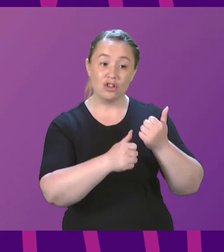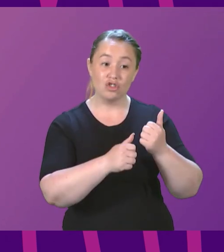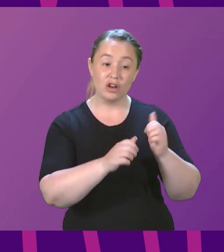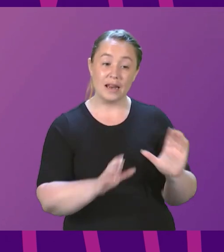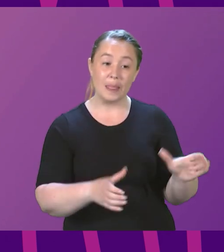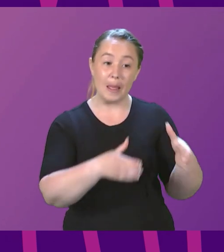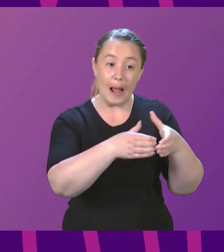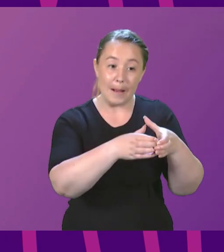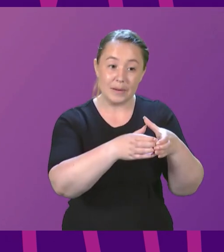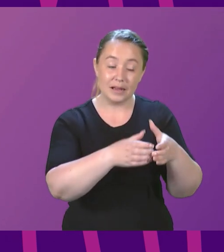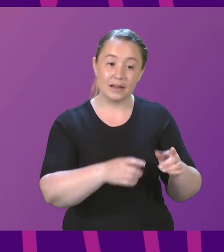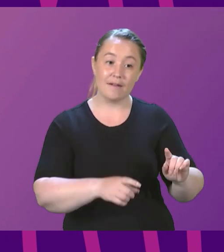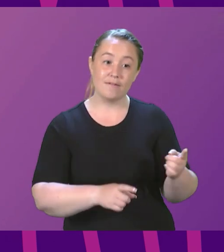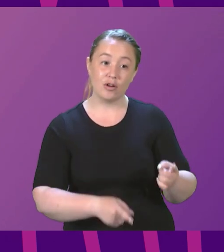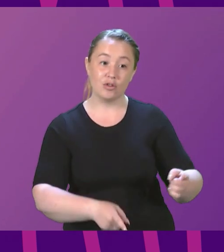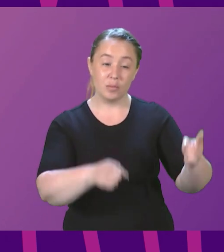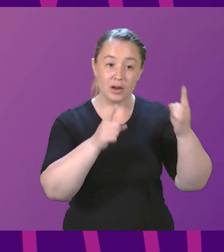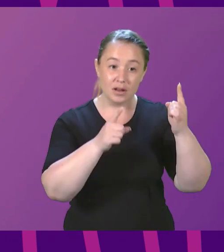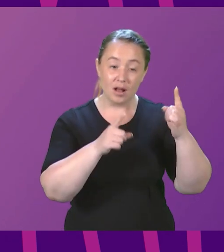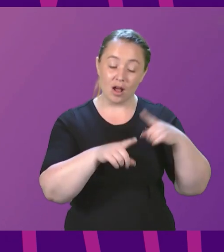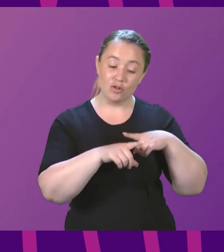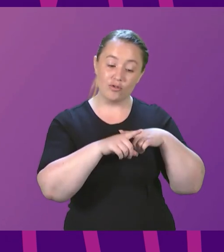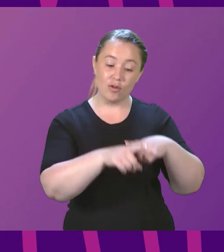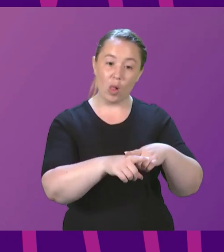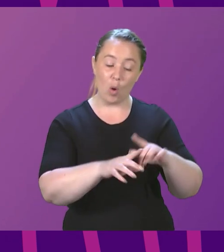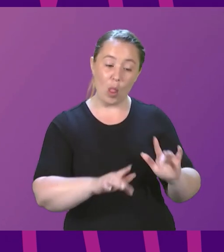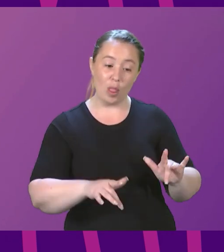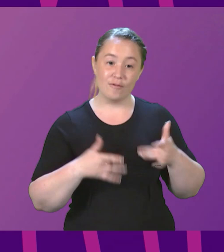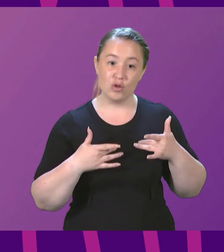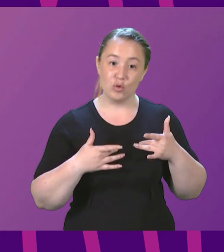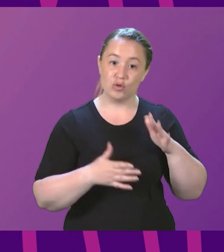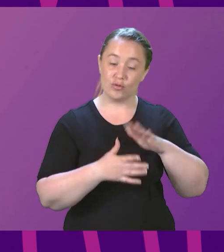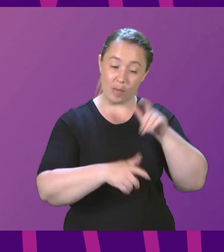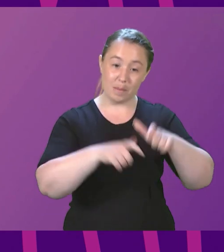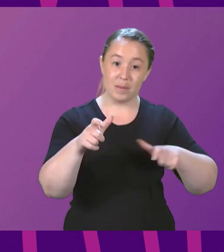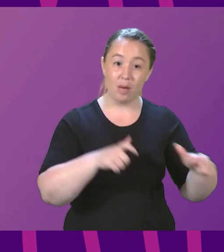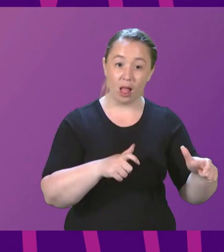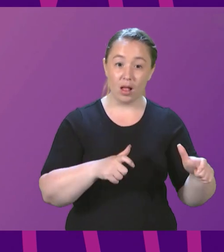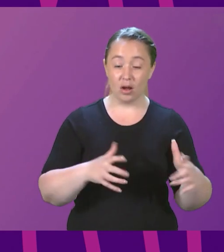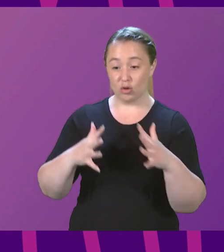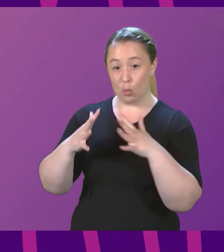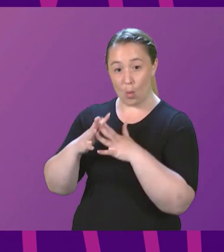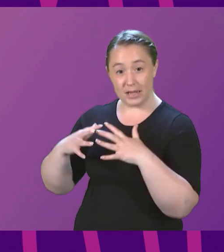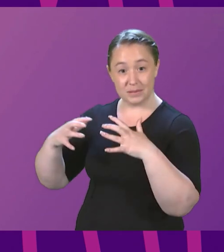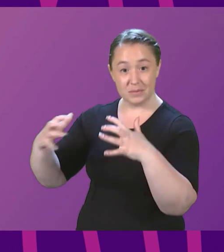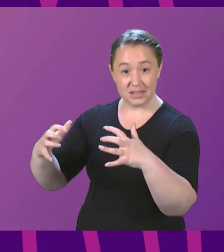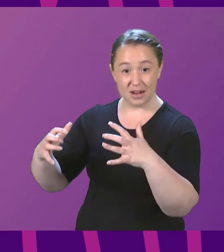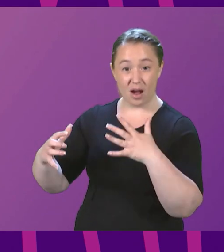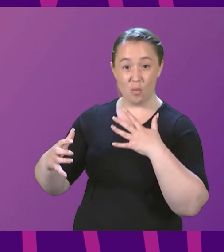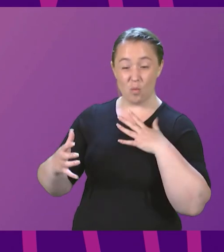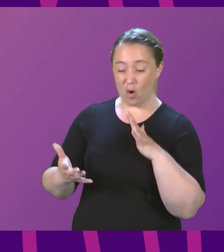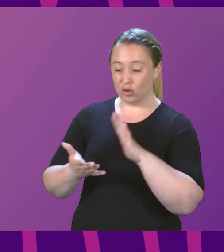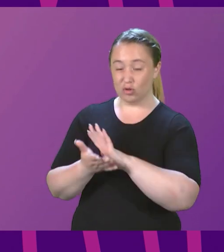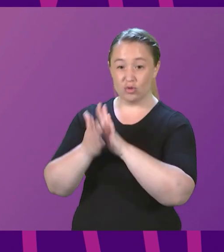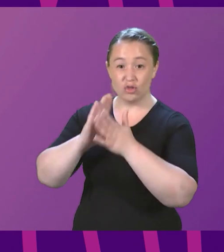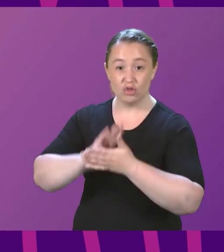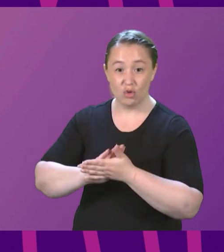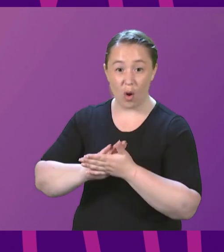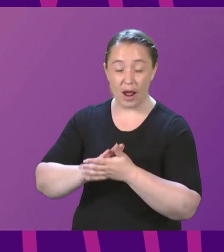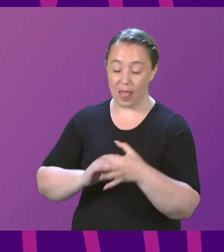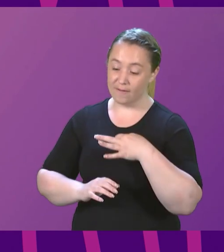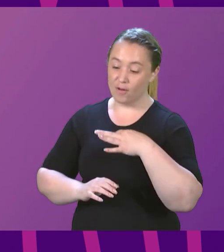delivering the voice of the people first? Because Westminster is clearly intent on destroying the idea of the UK as a voluntary partnership of nations.